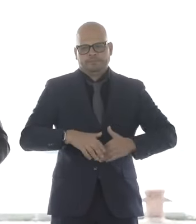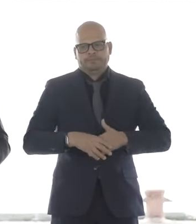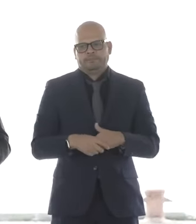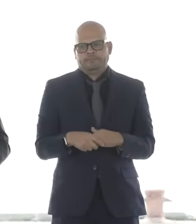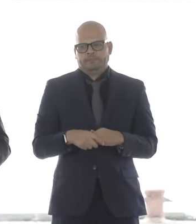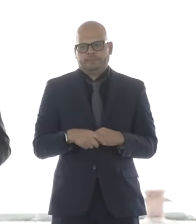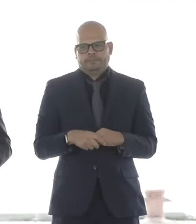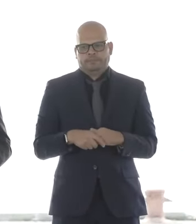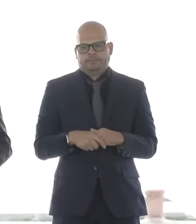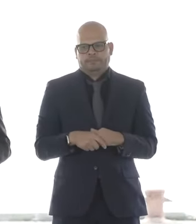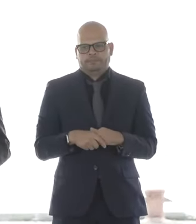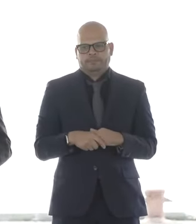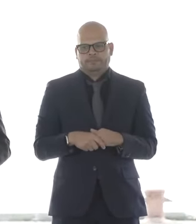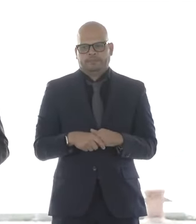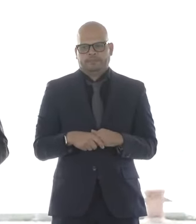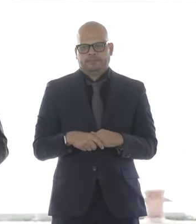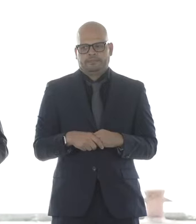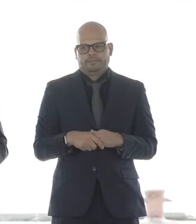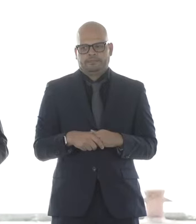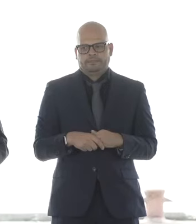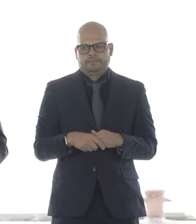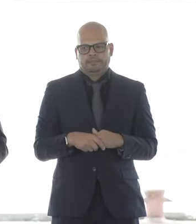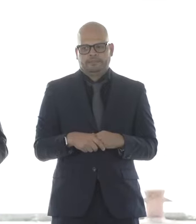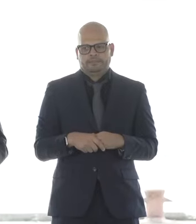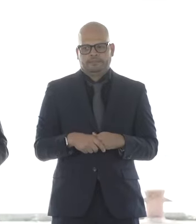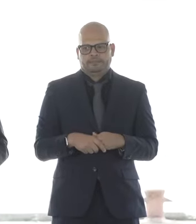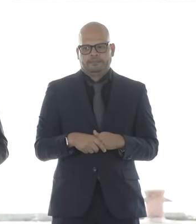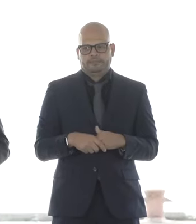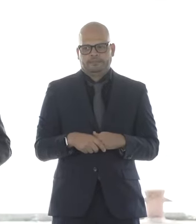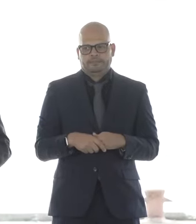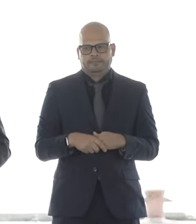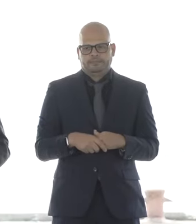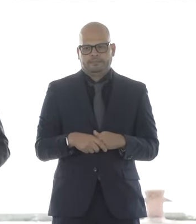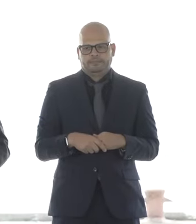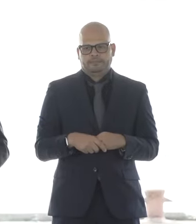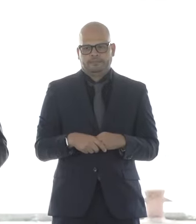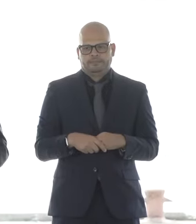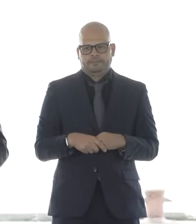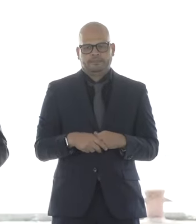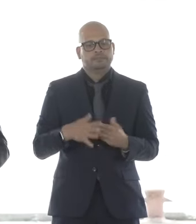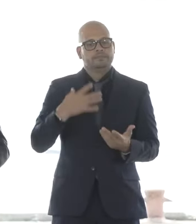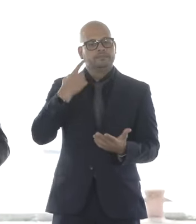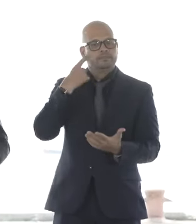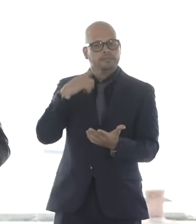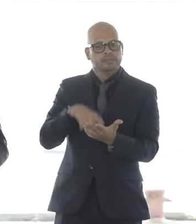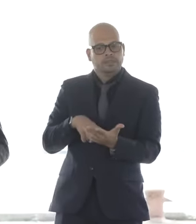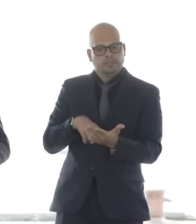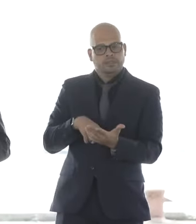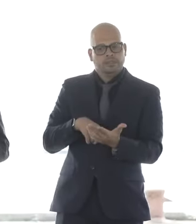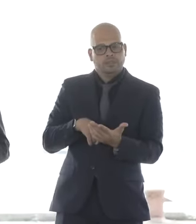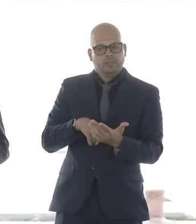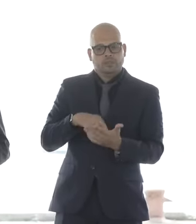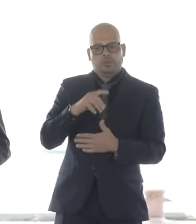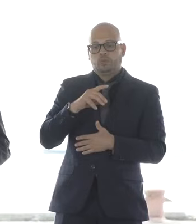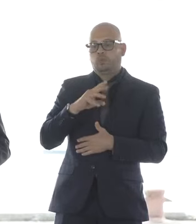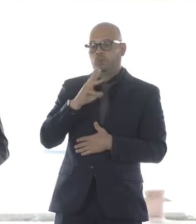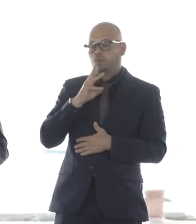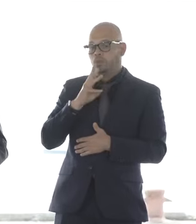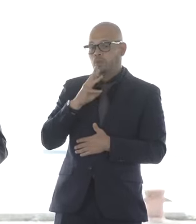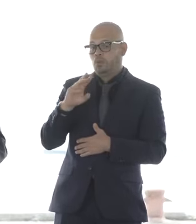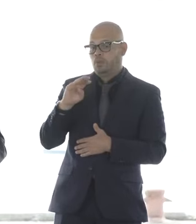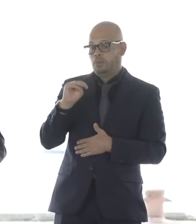acknowledge our partners from the Maritime Administration that are here today. We are partners with the Maritime Administration on many fronts.